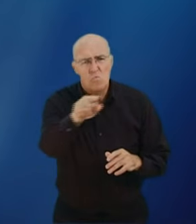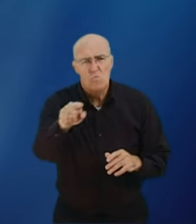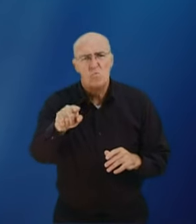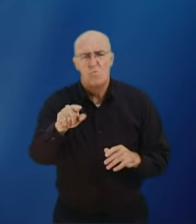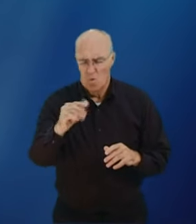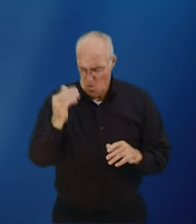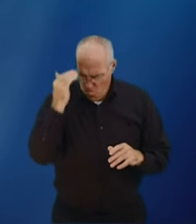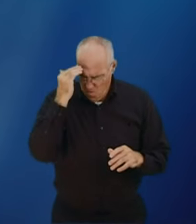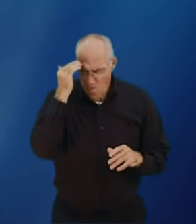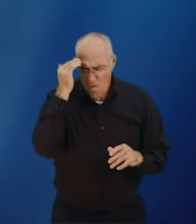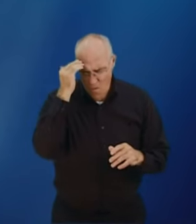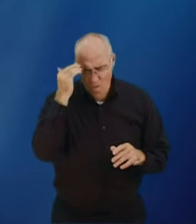God